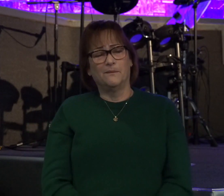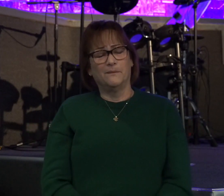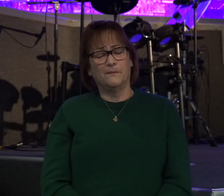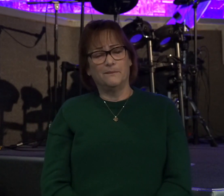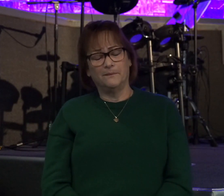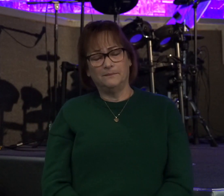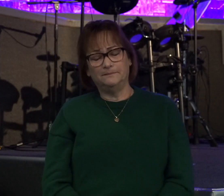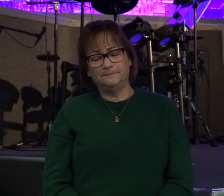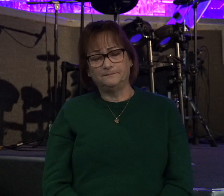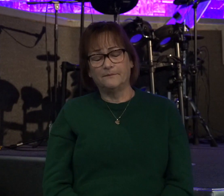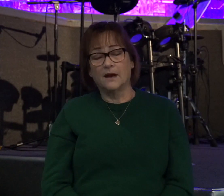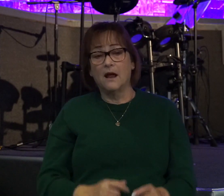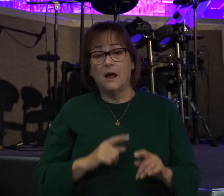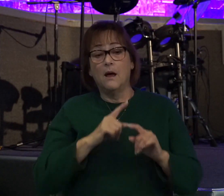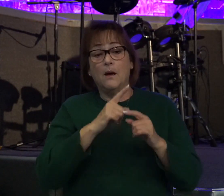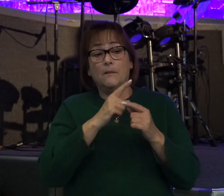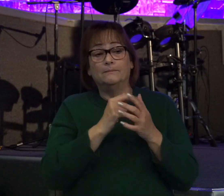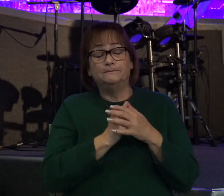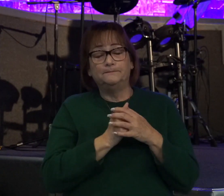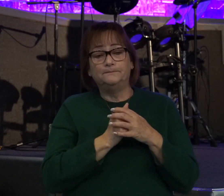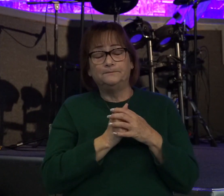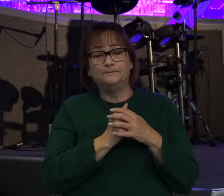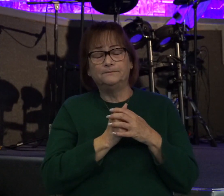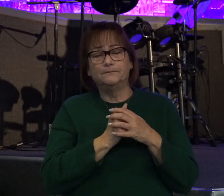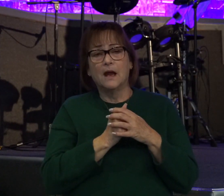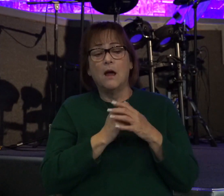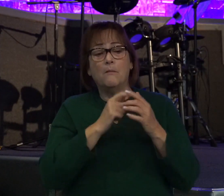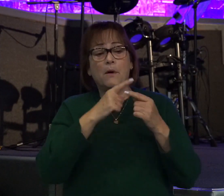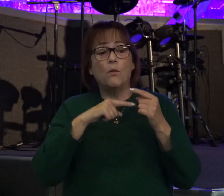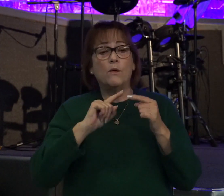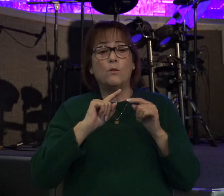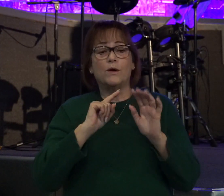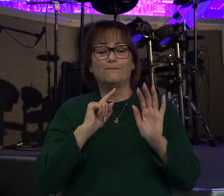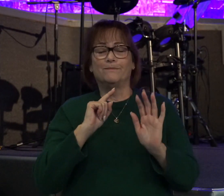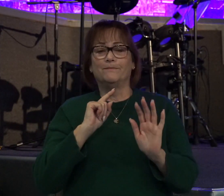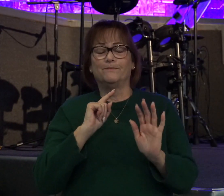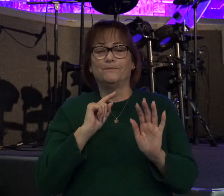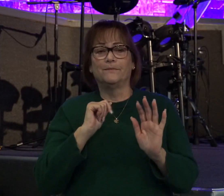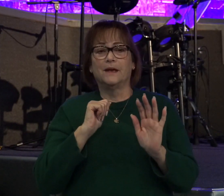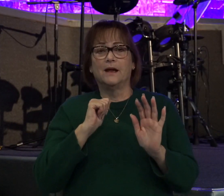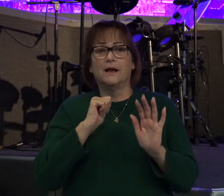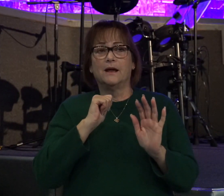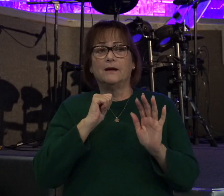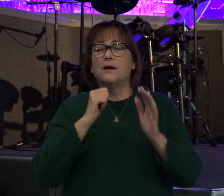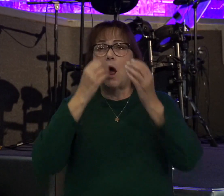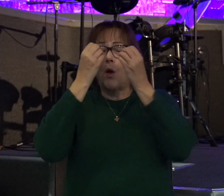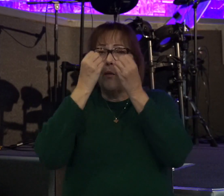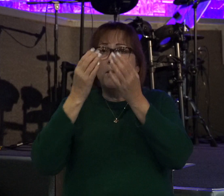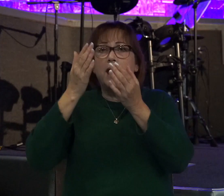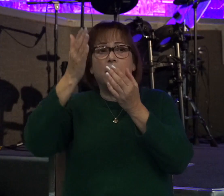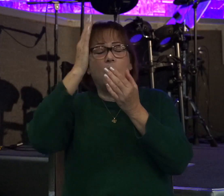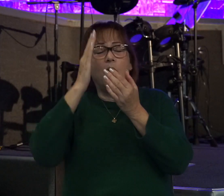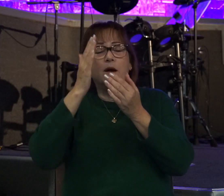But guys, when we see someone who's disobedient to God, who's living in sin and God judges them, punishes them,